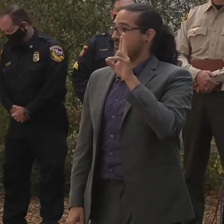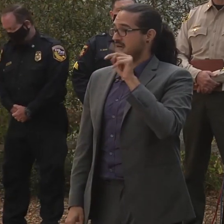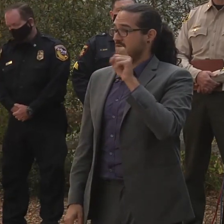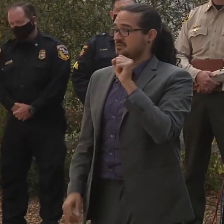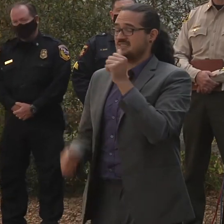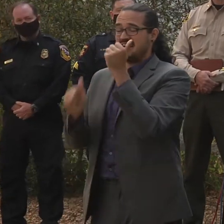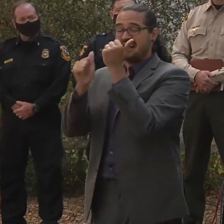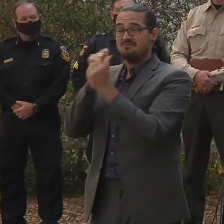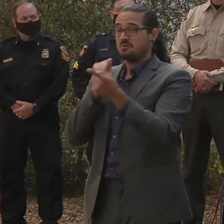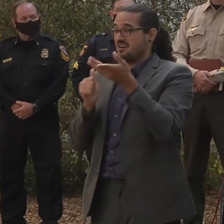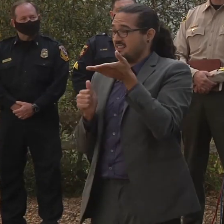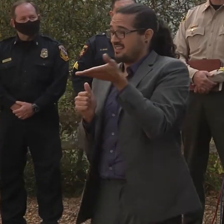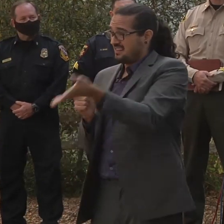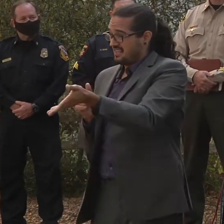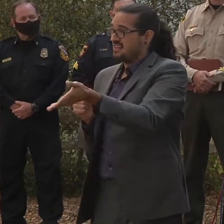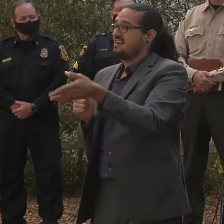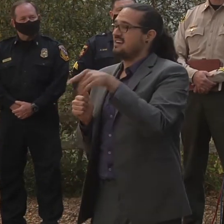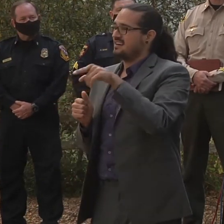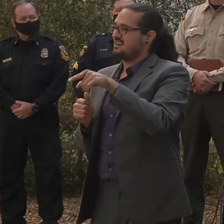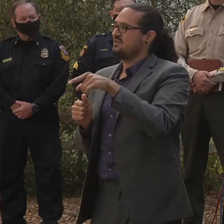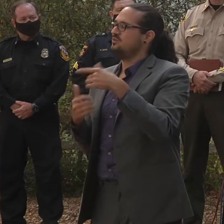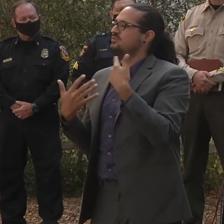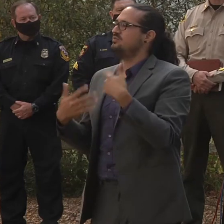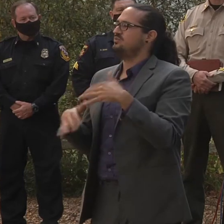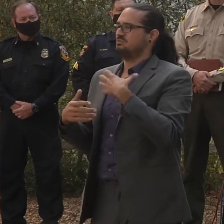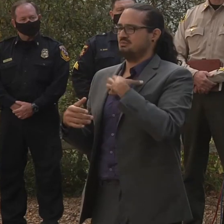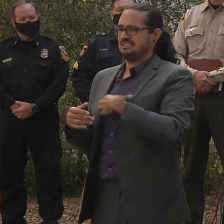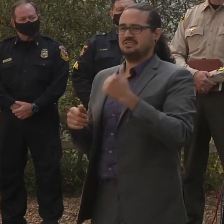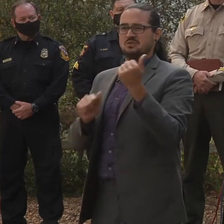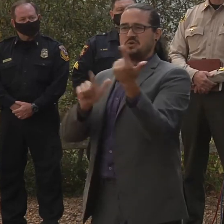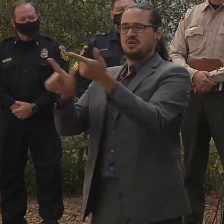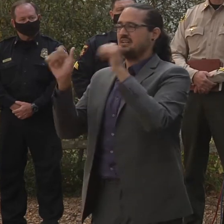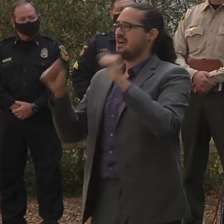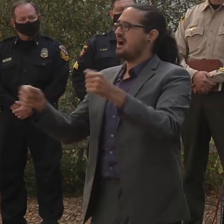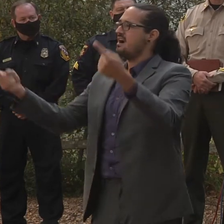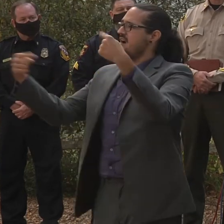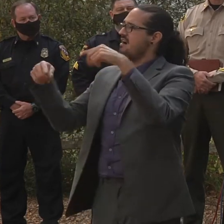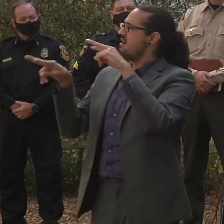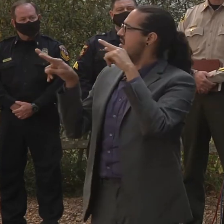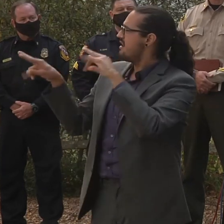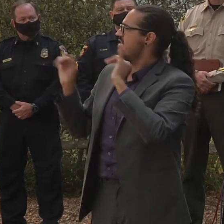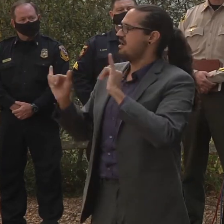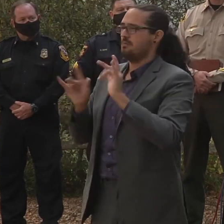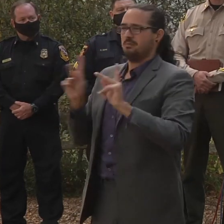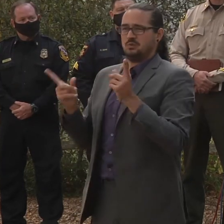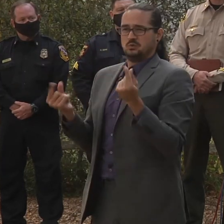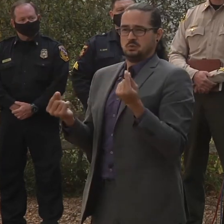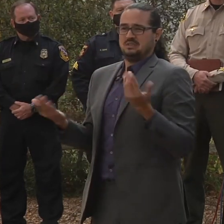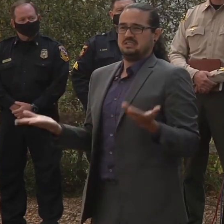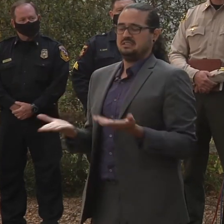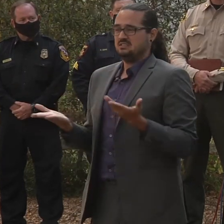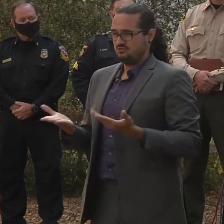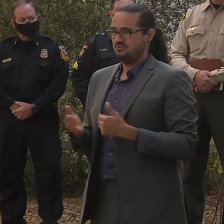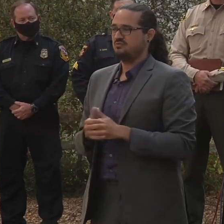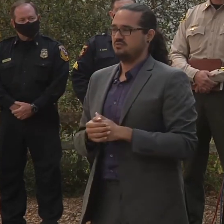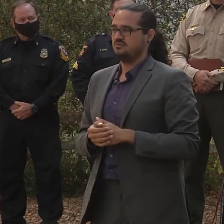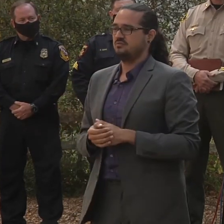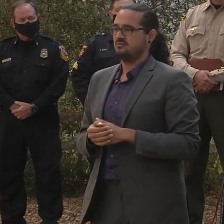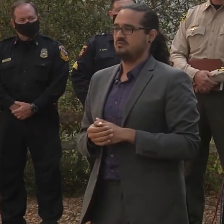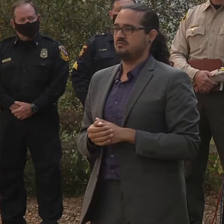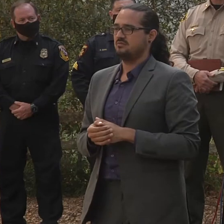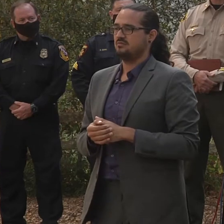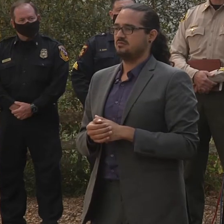region, I wish they could see what the team has done. In less than a week, they've really